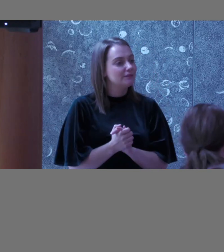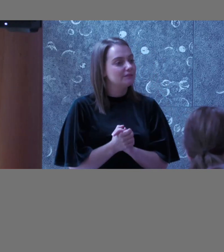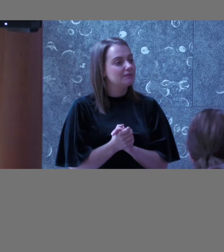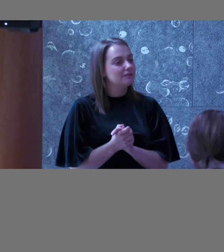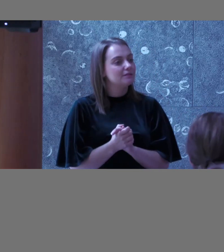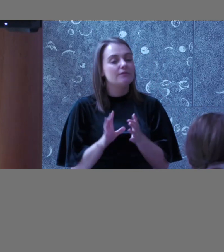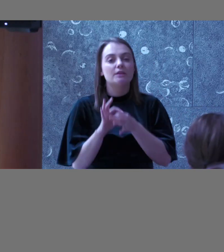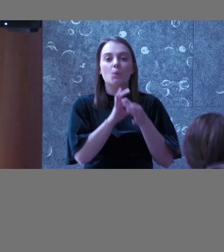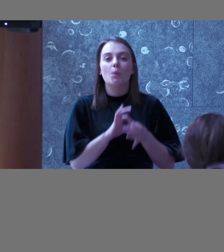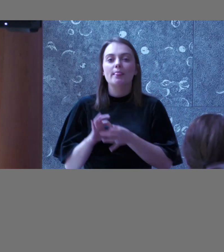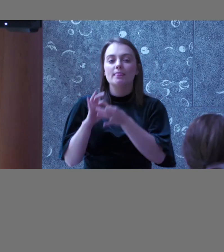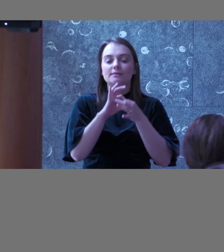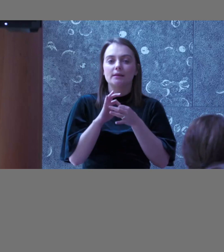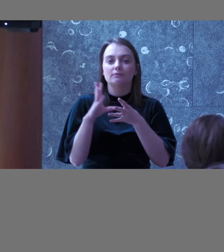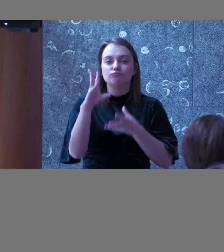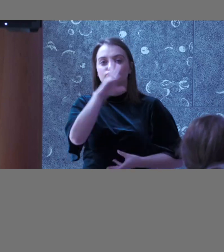this holistic approach,